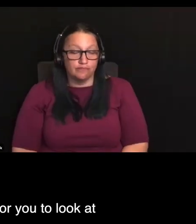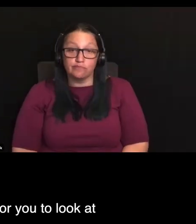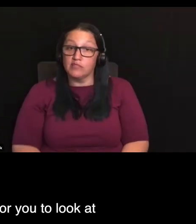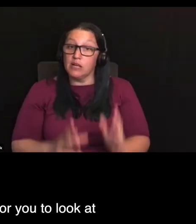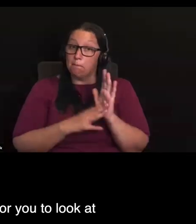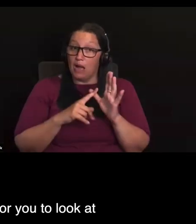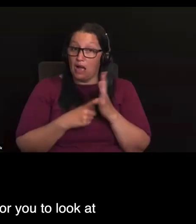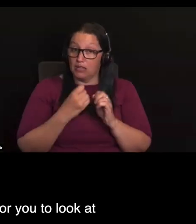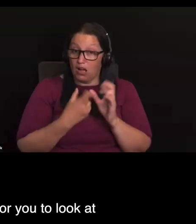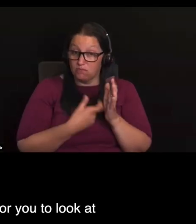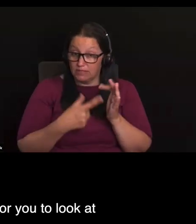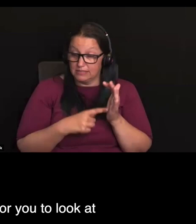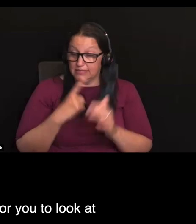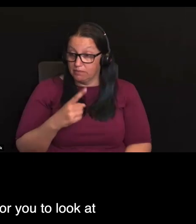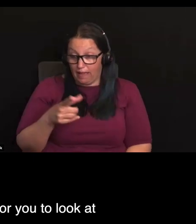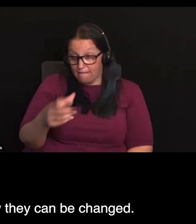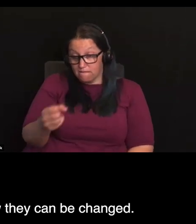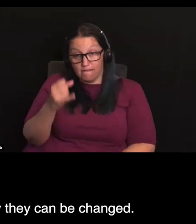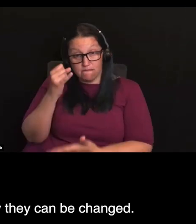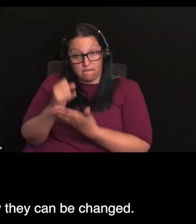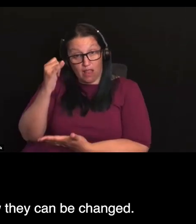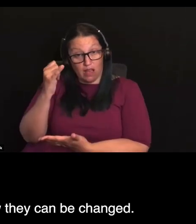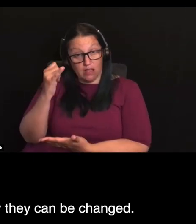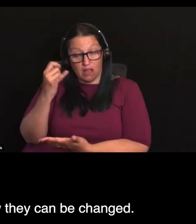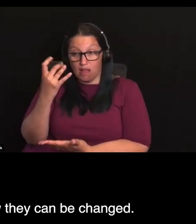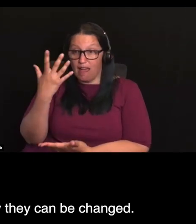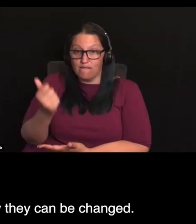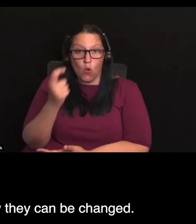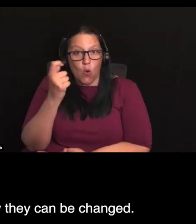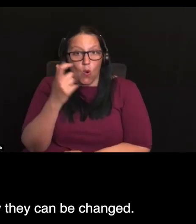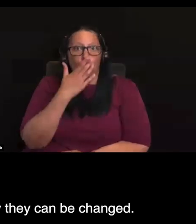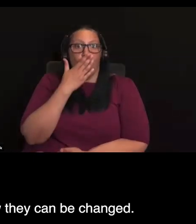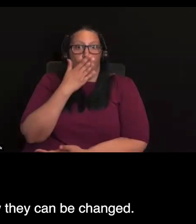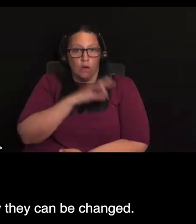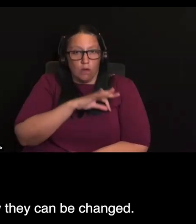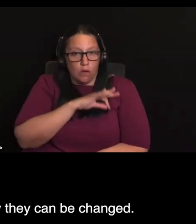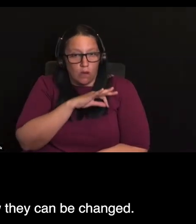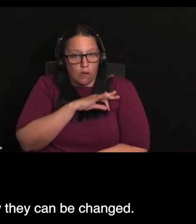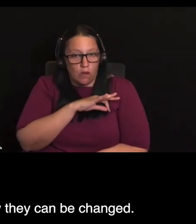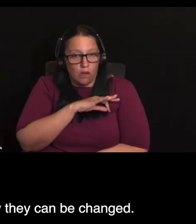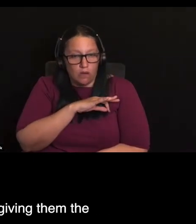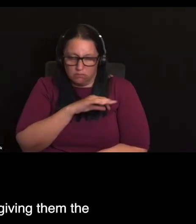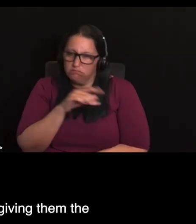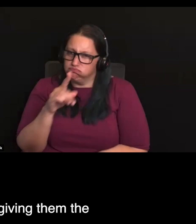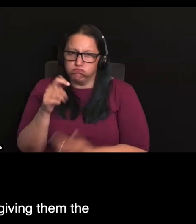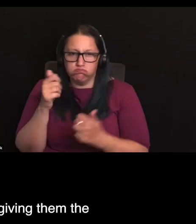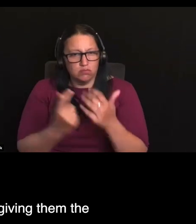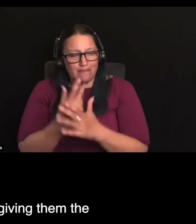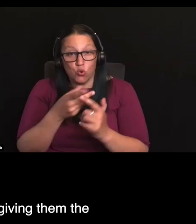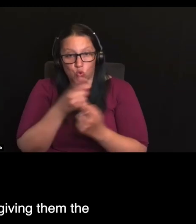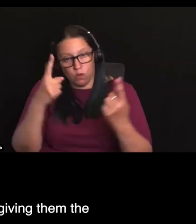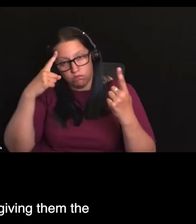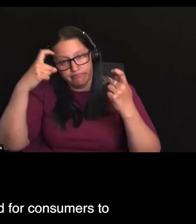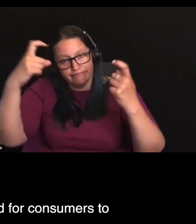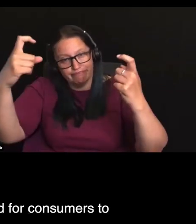is an opportunity for you to look at how your systems are working and how they can be changed. Supporting your workforce